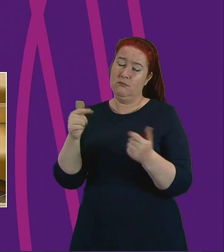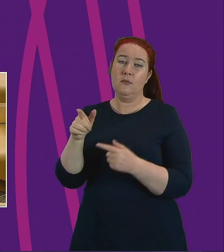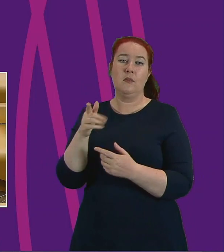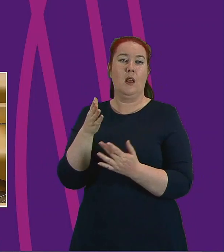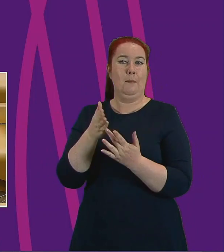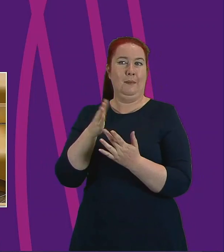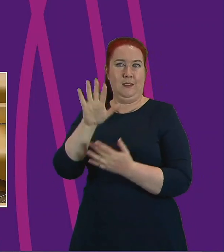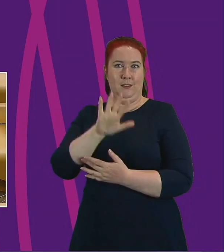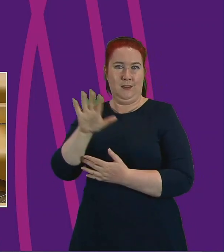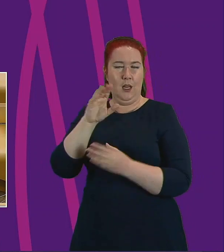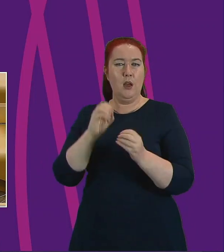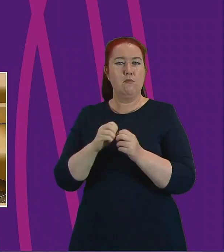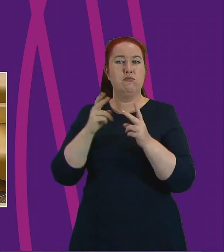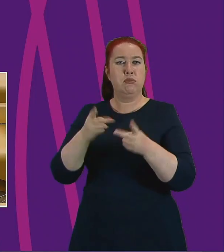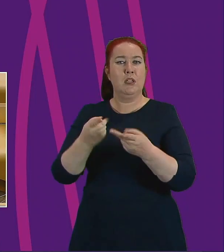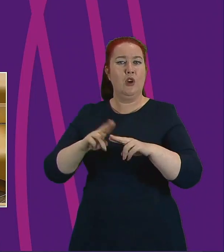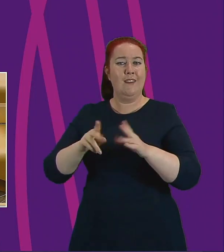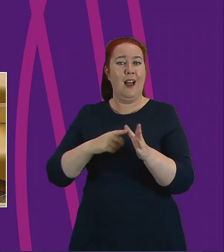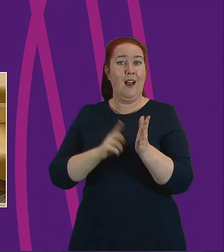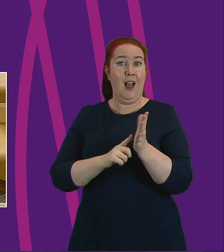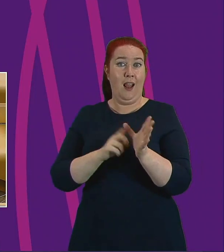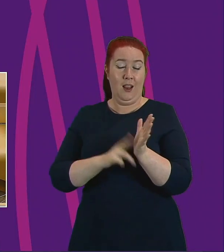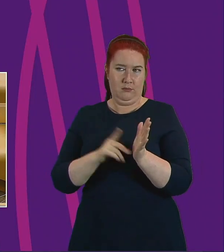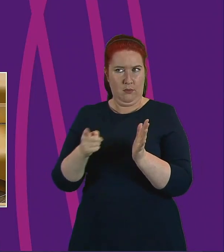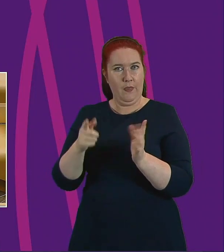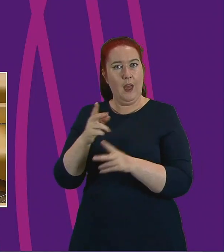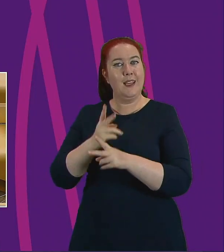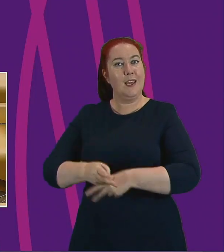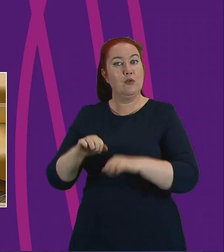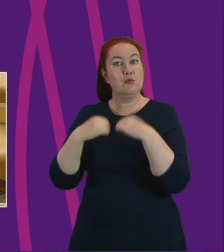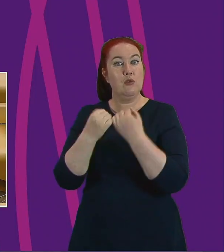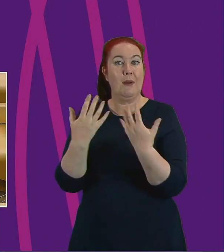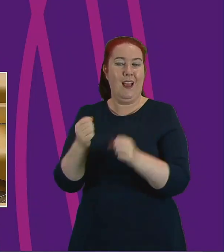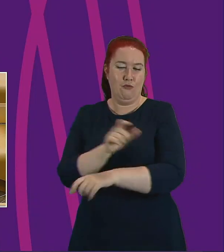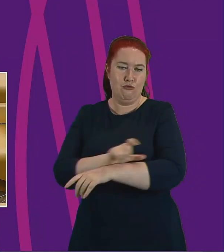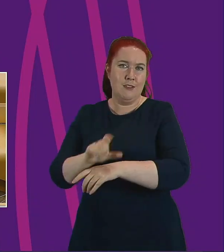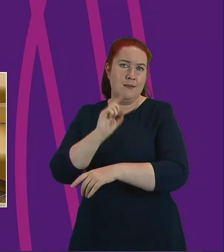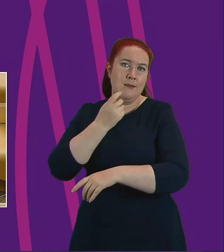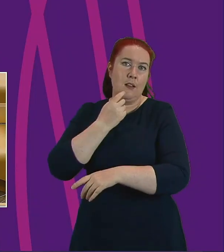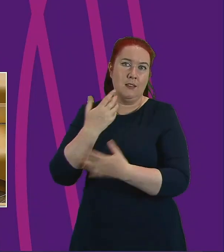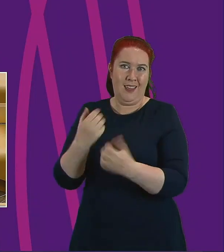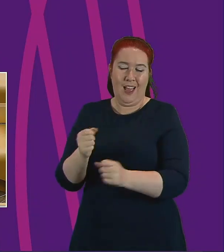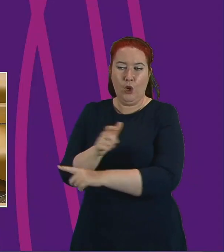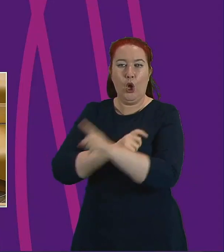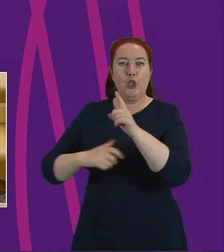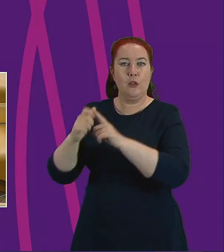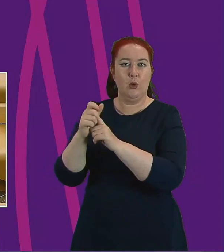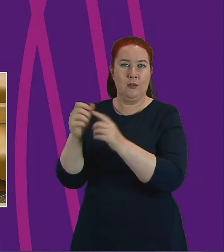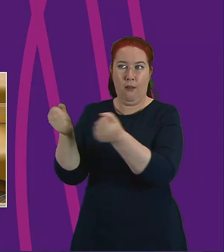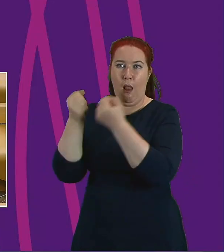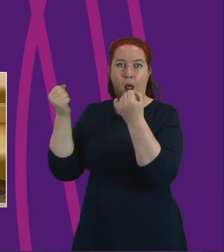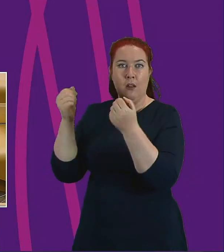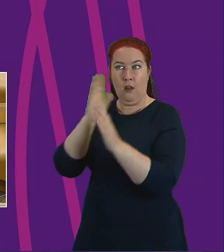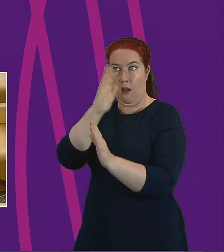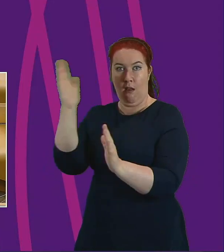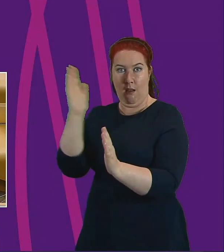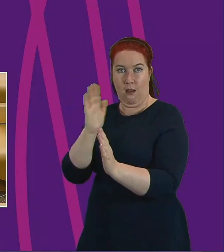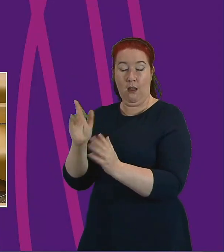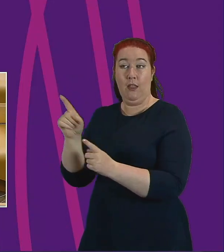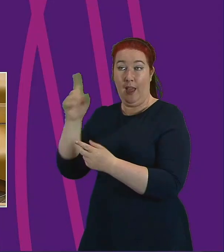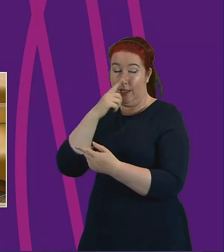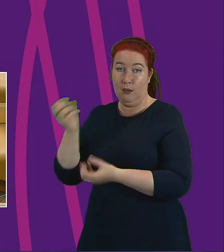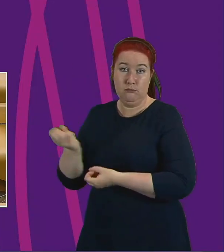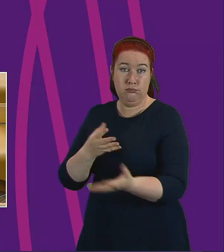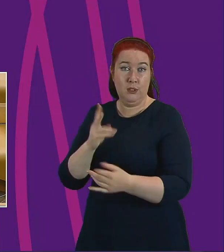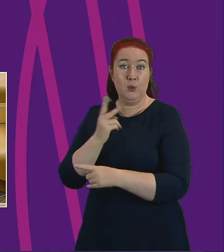a community resilience team was established, and they created a community ladder, and that distributes food to individuals twice a